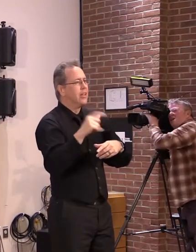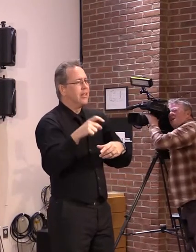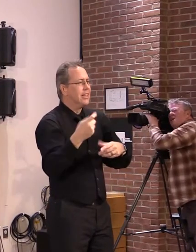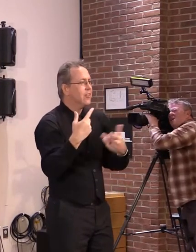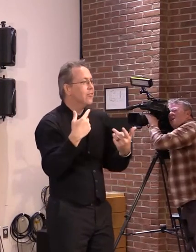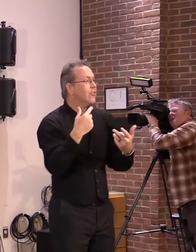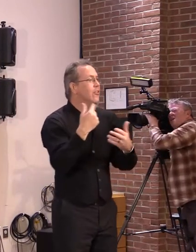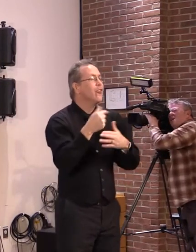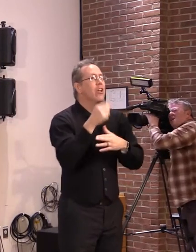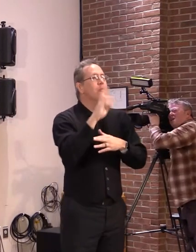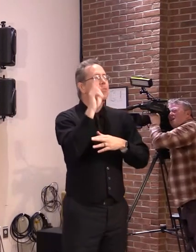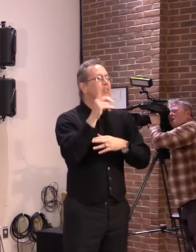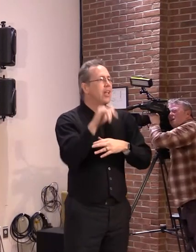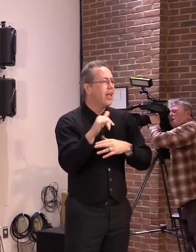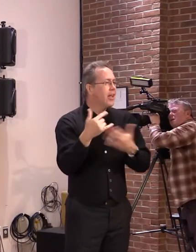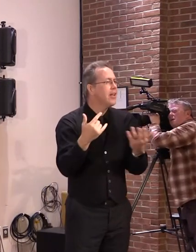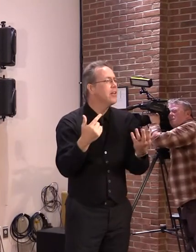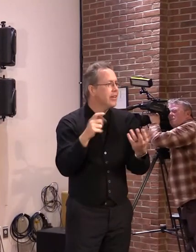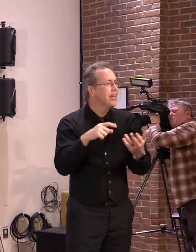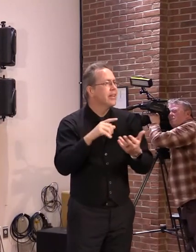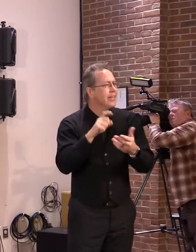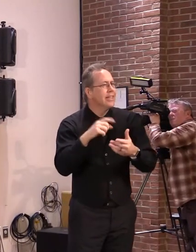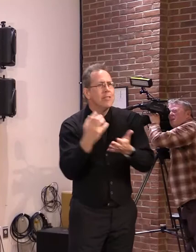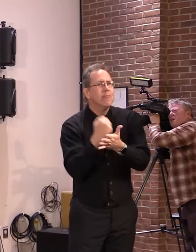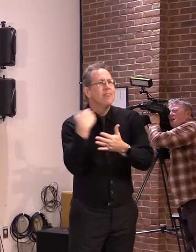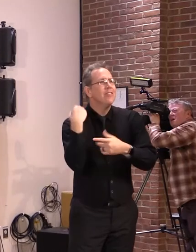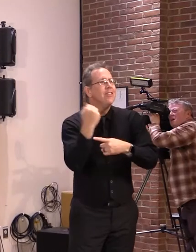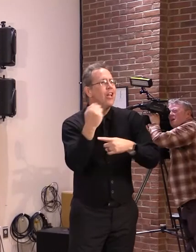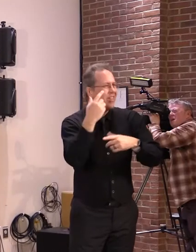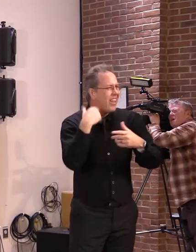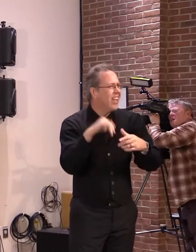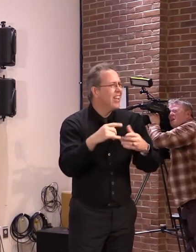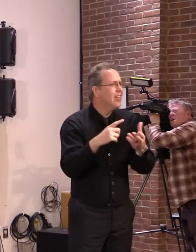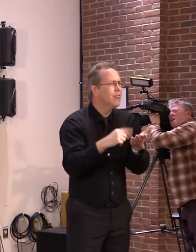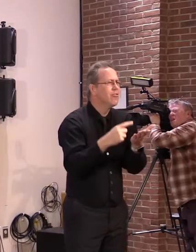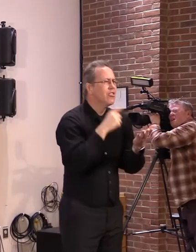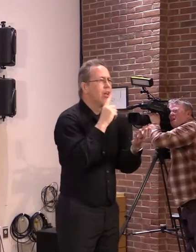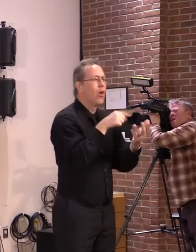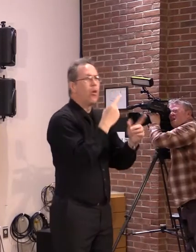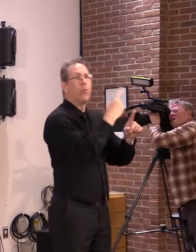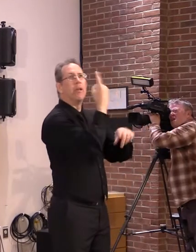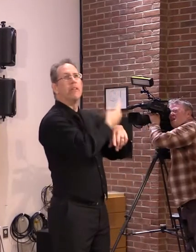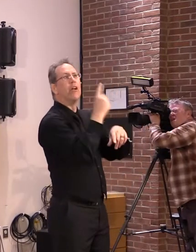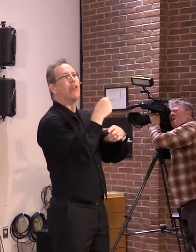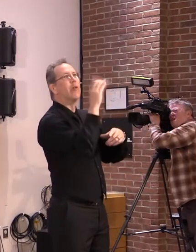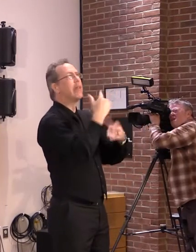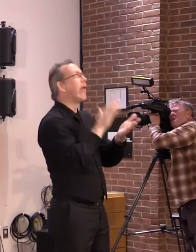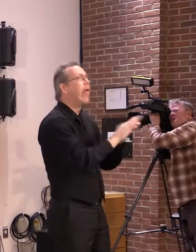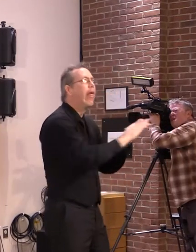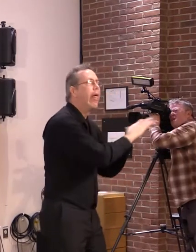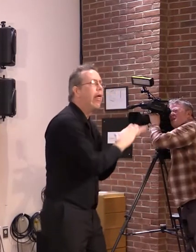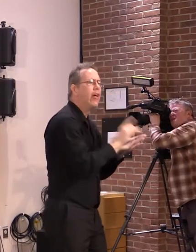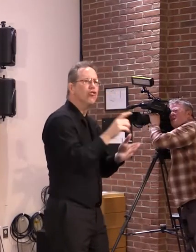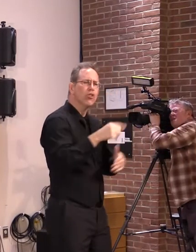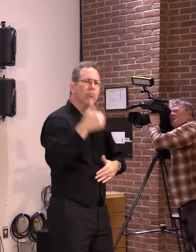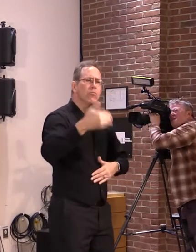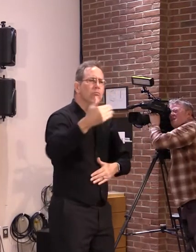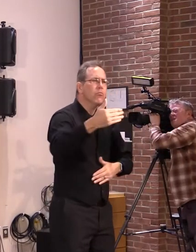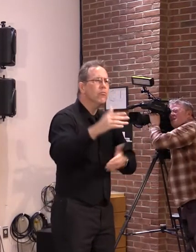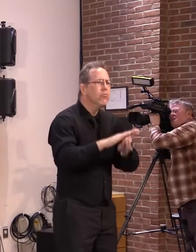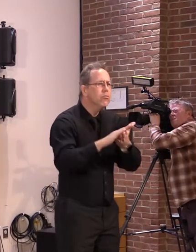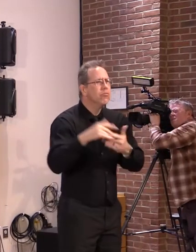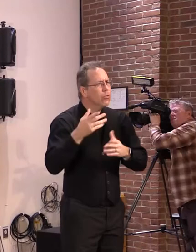Day. When you're out walking about and want to get some exercise, bring a bag with you and pick things up because that promotes,